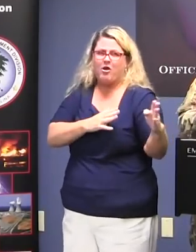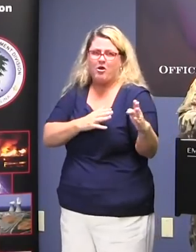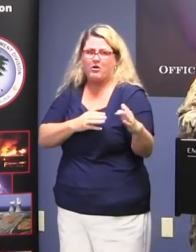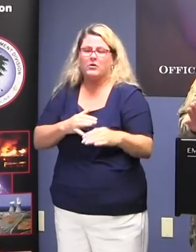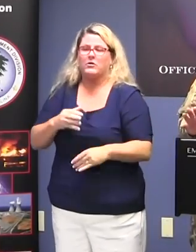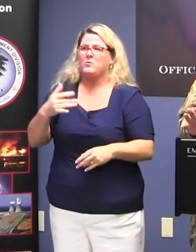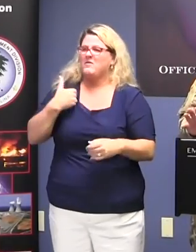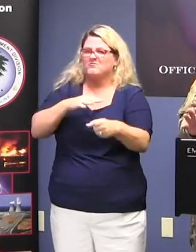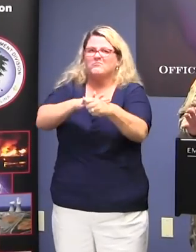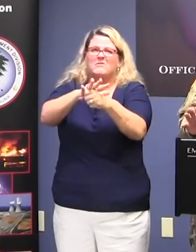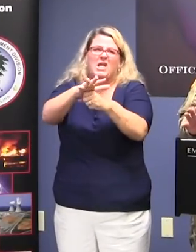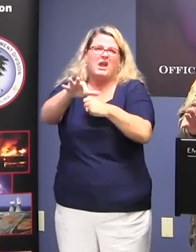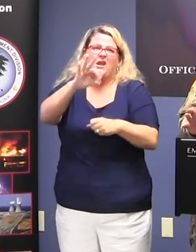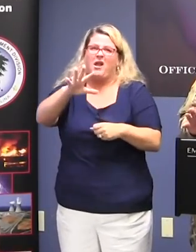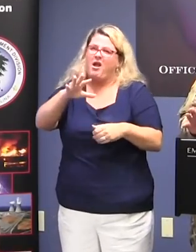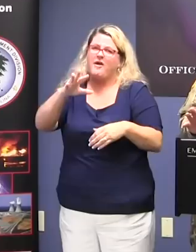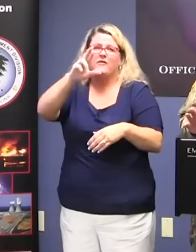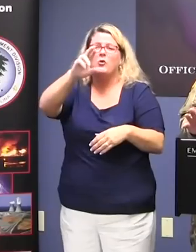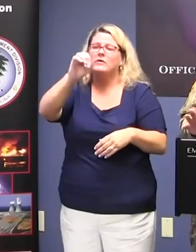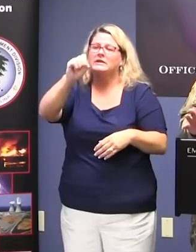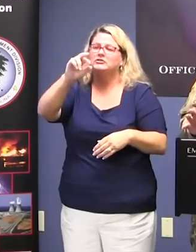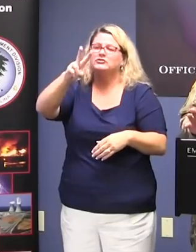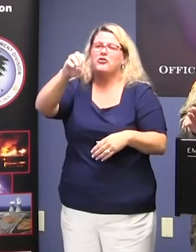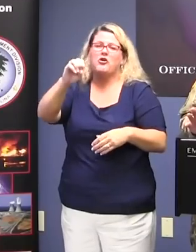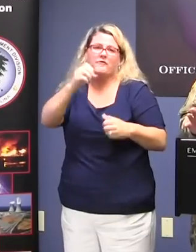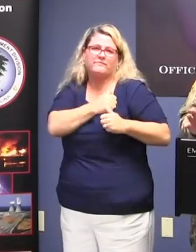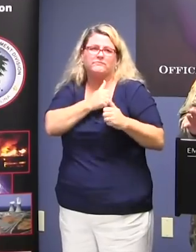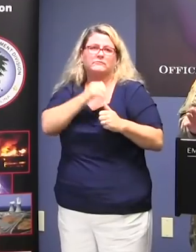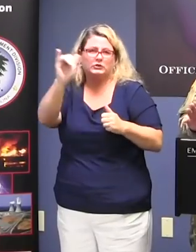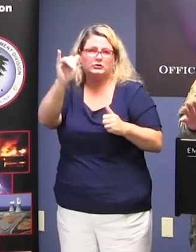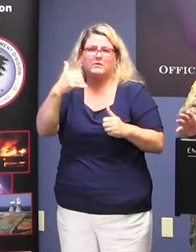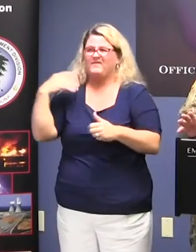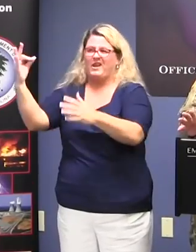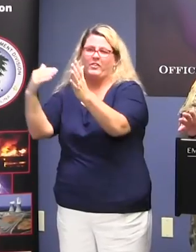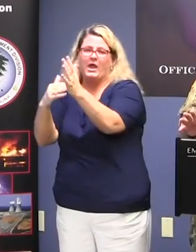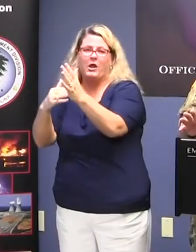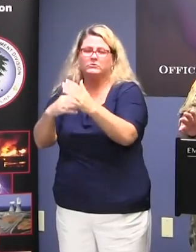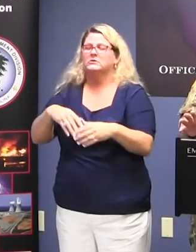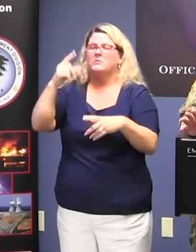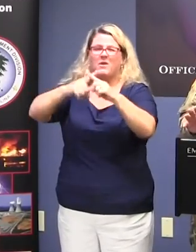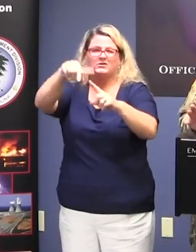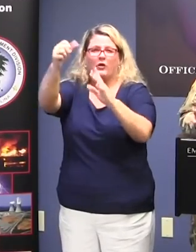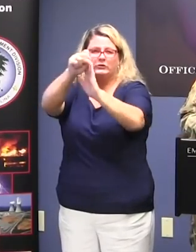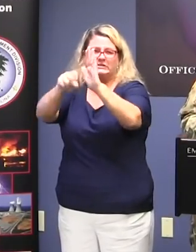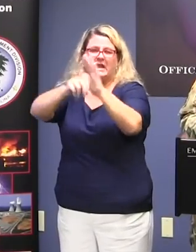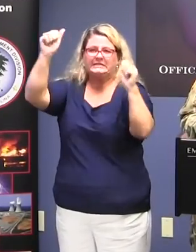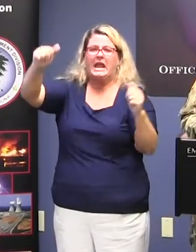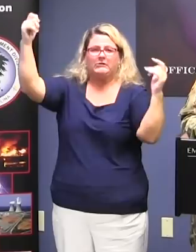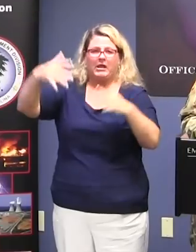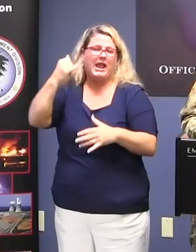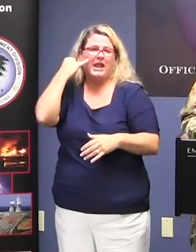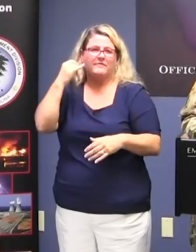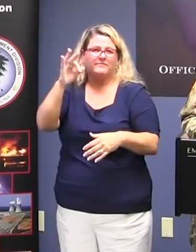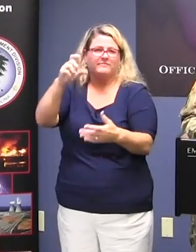got another 9,000 National Guardsmen we can activate. We have people from neighboring states, but right now, we